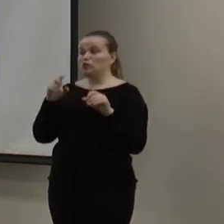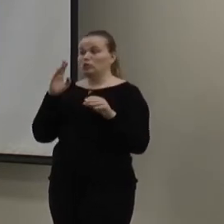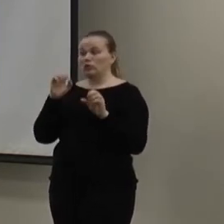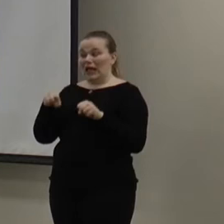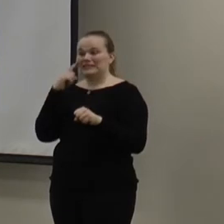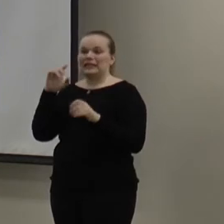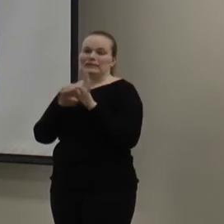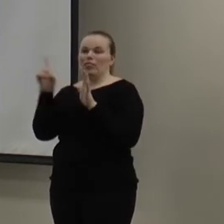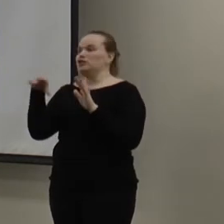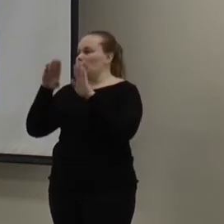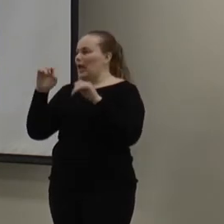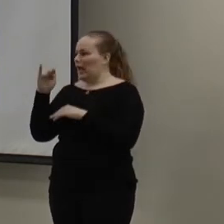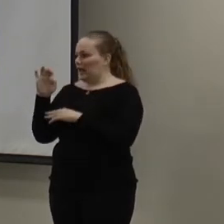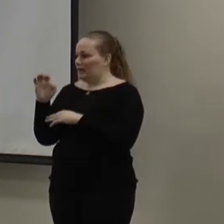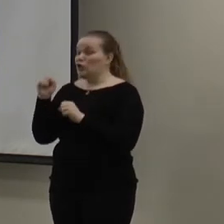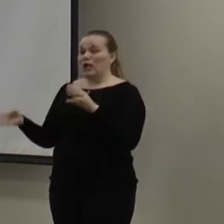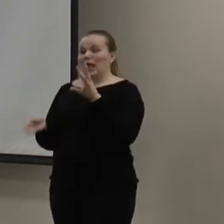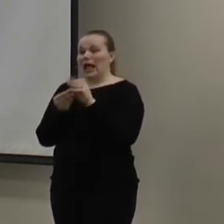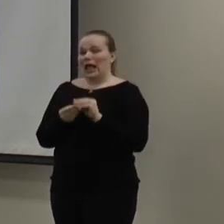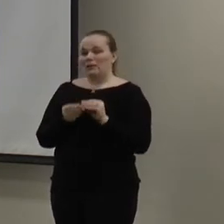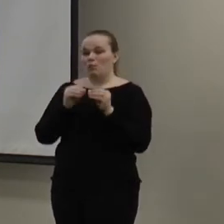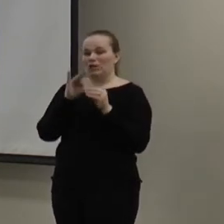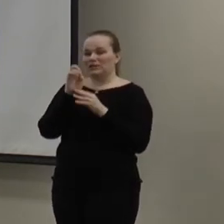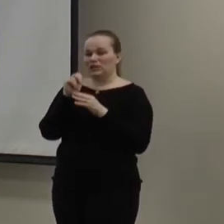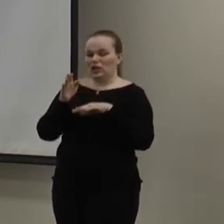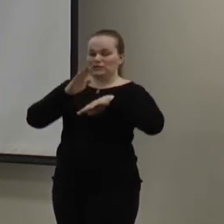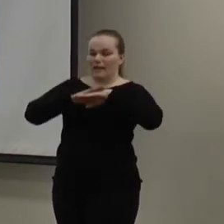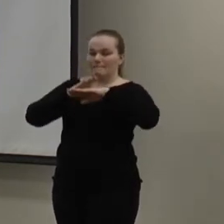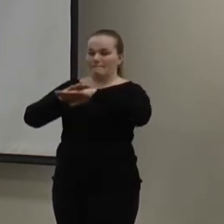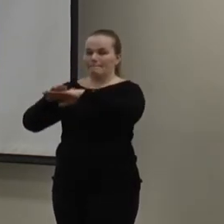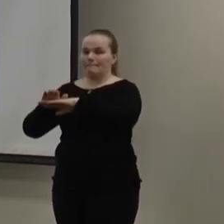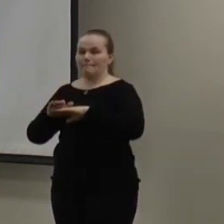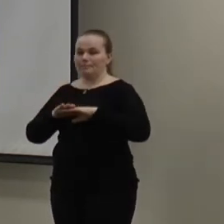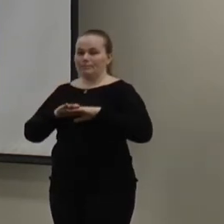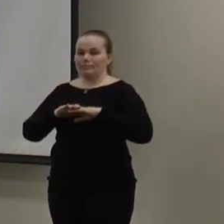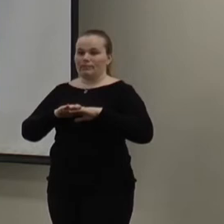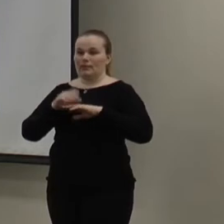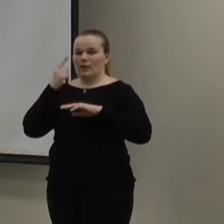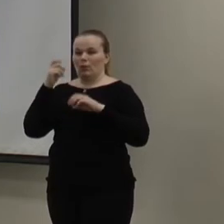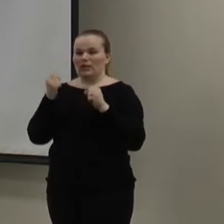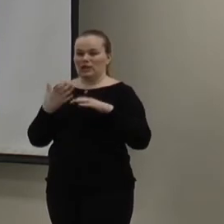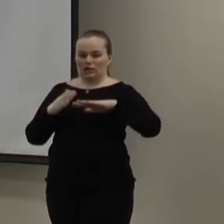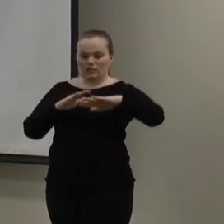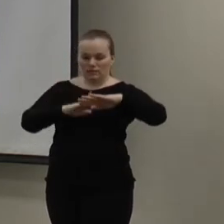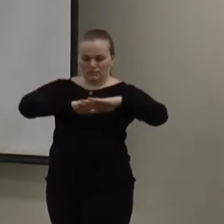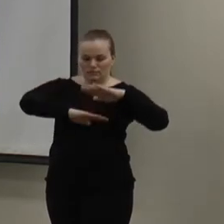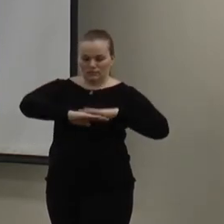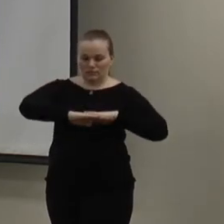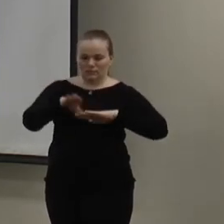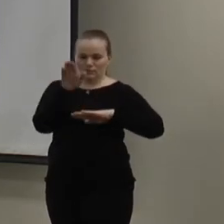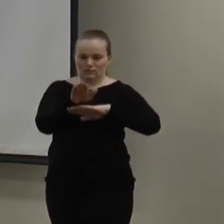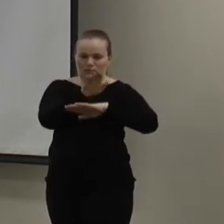this is your add. You can go in and add baths over top of it. They recommend that you do it basically perpendicular to it. So that way you're not